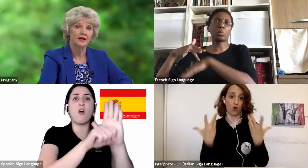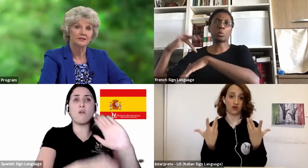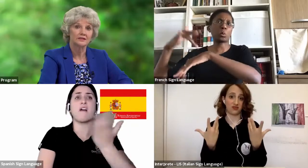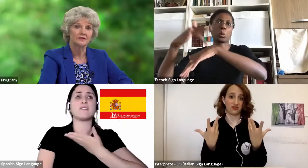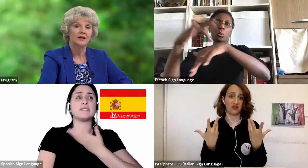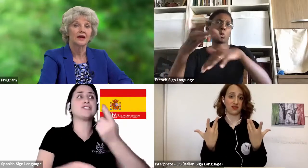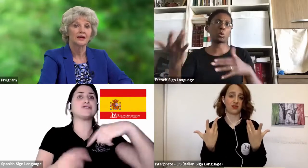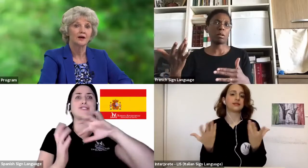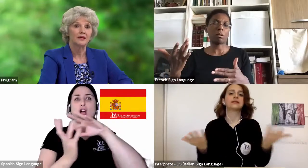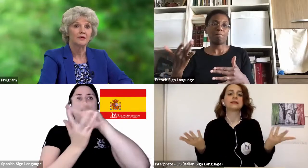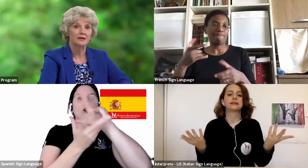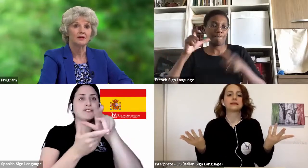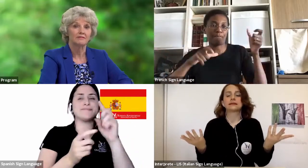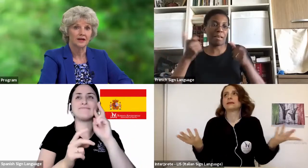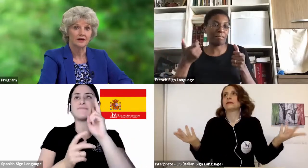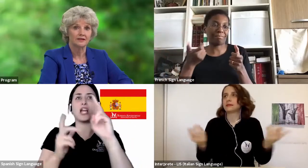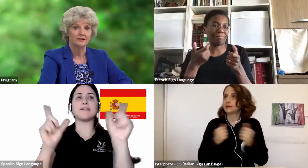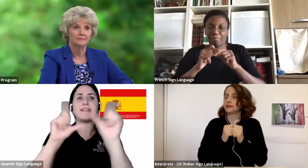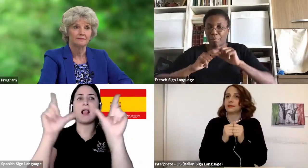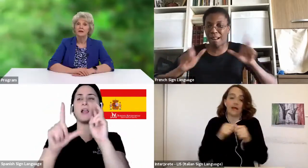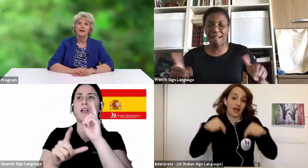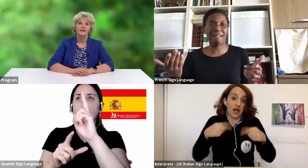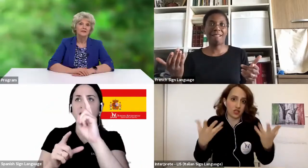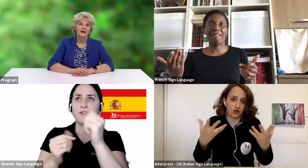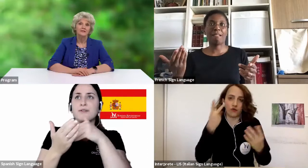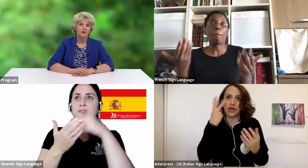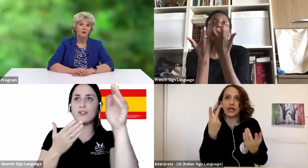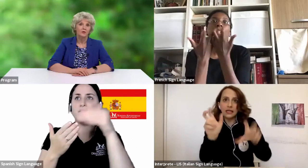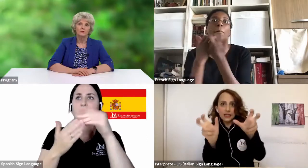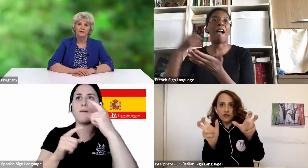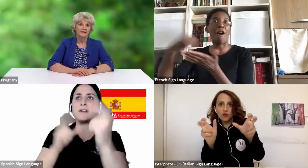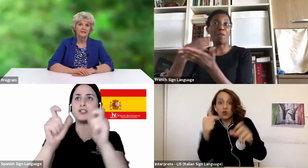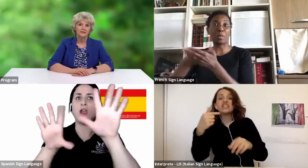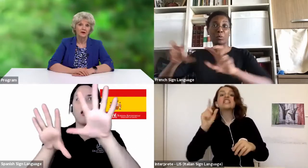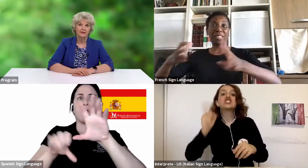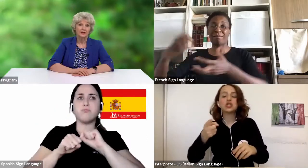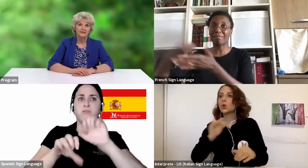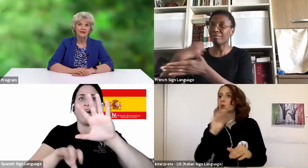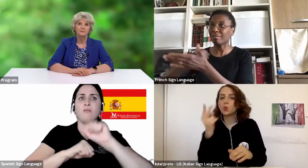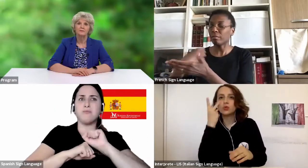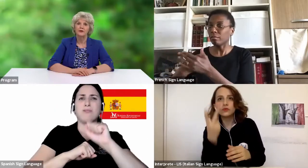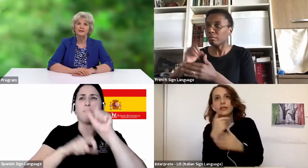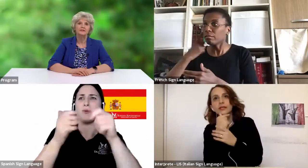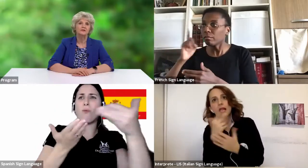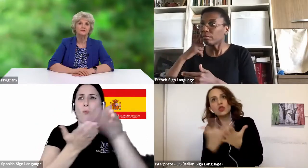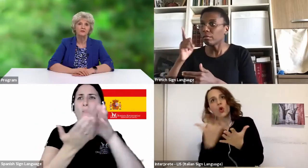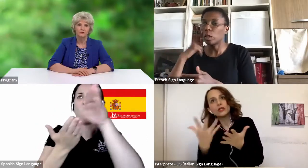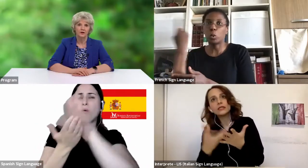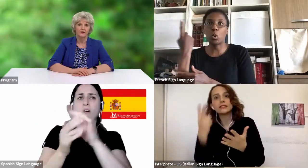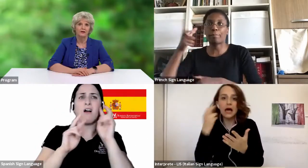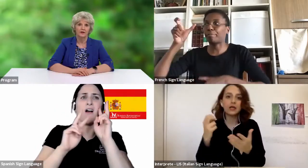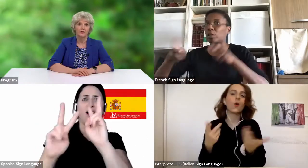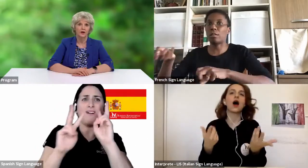been infected and how many people have died. The death toll related to COVID-19 brings to the